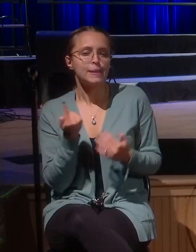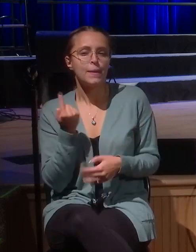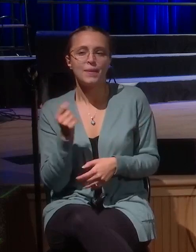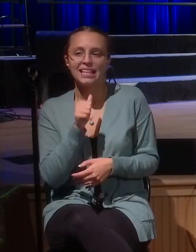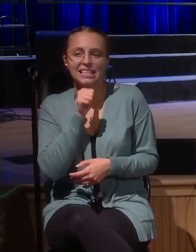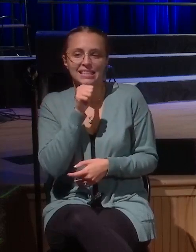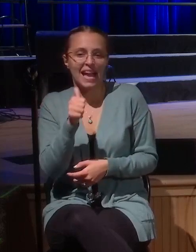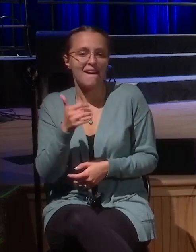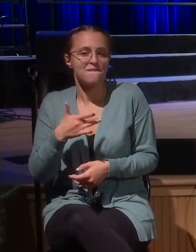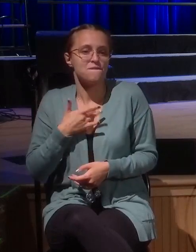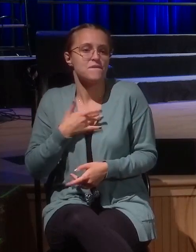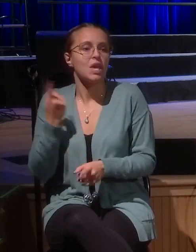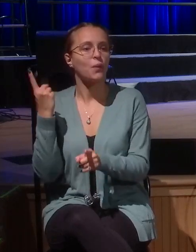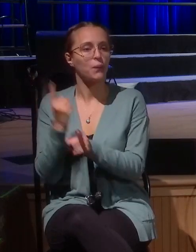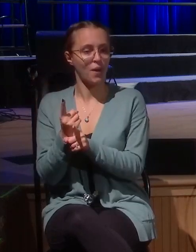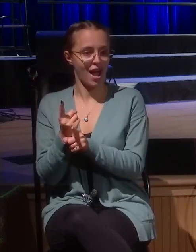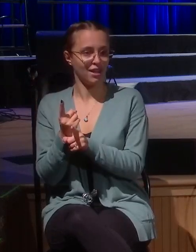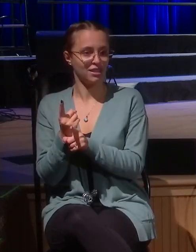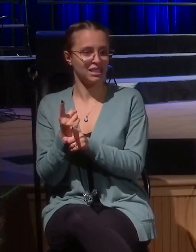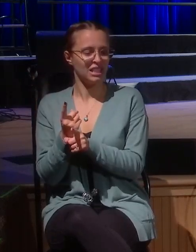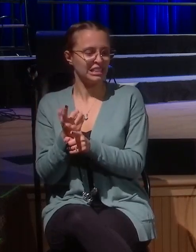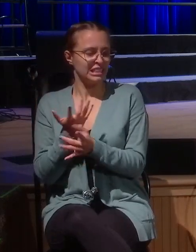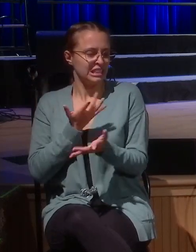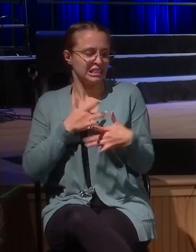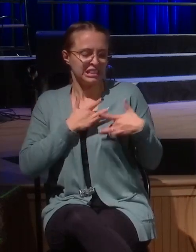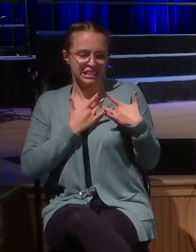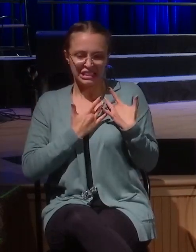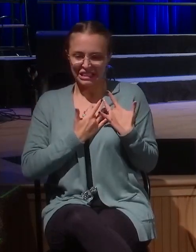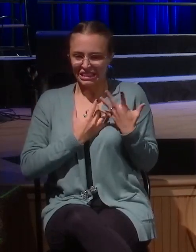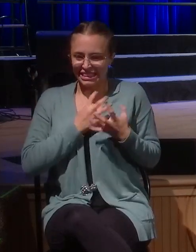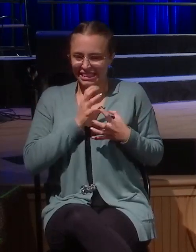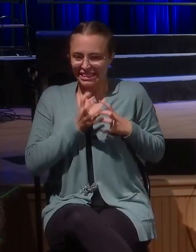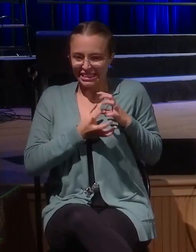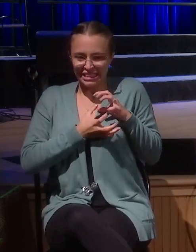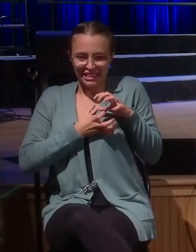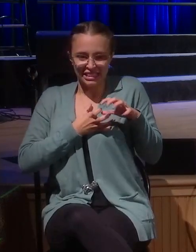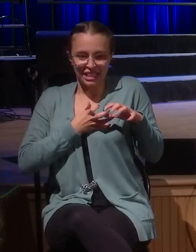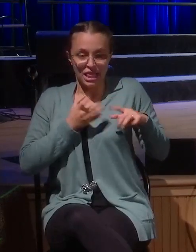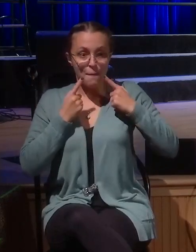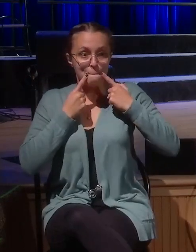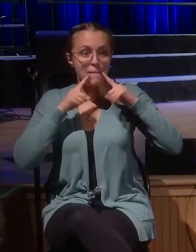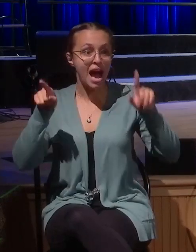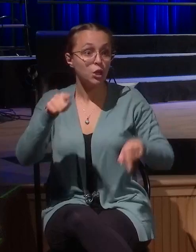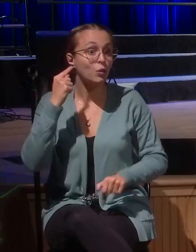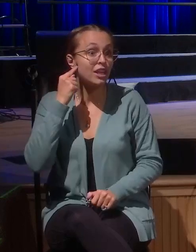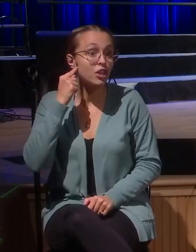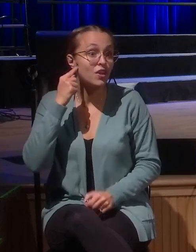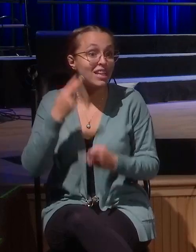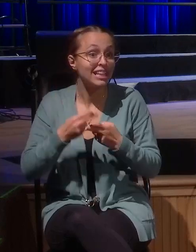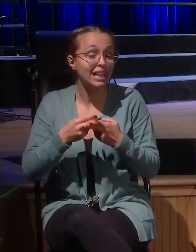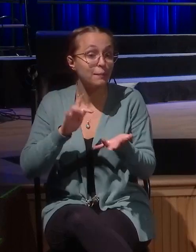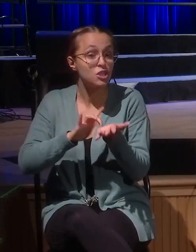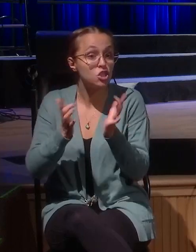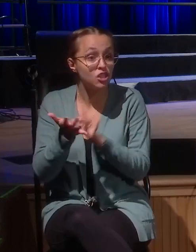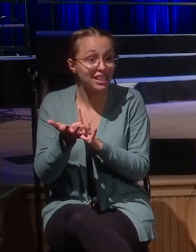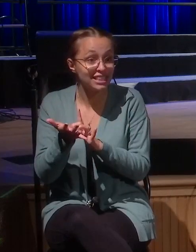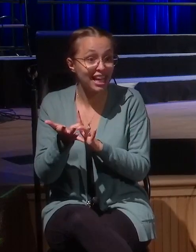something's stirring in my heart, what is it? And finally, you hear the name Jesus, this is what you're missing, this is what's happening in your heart,